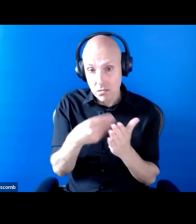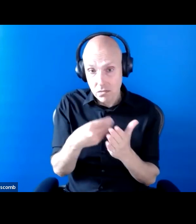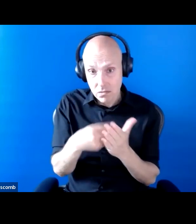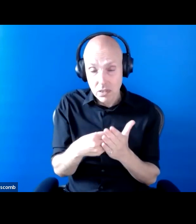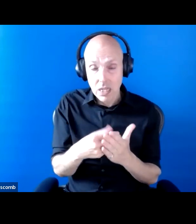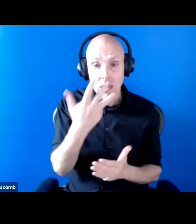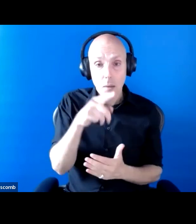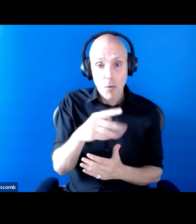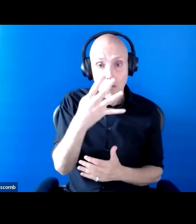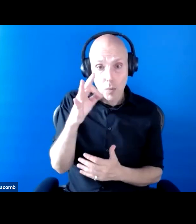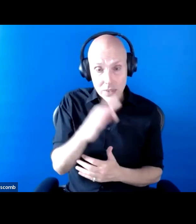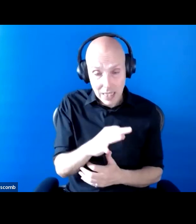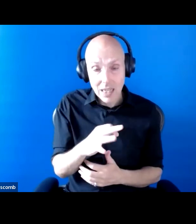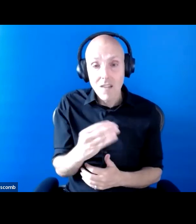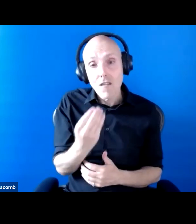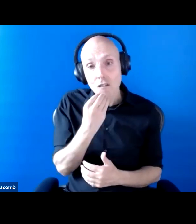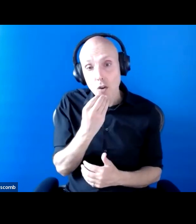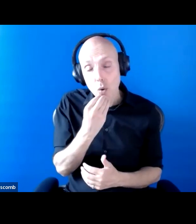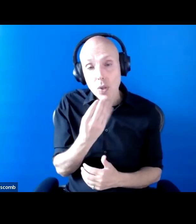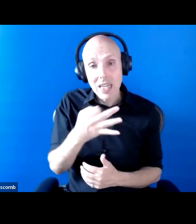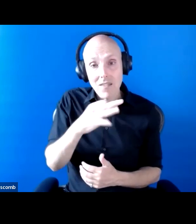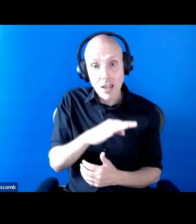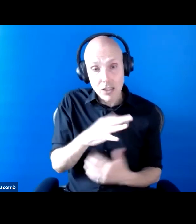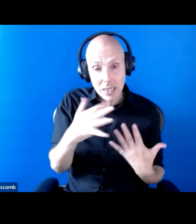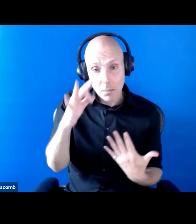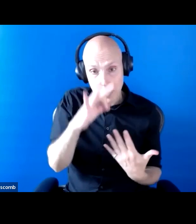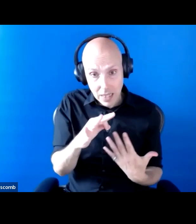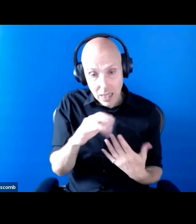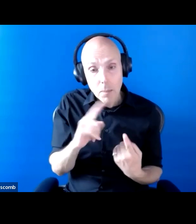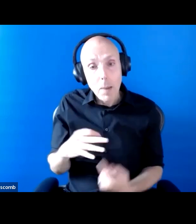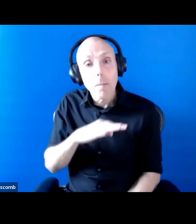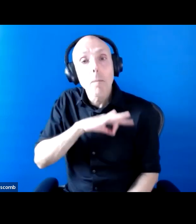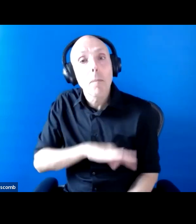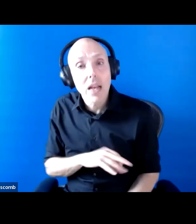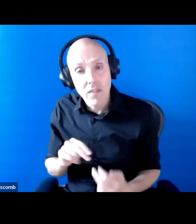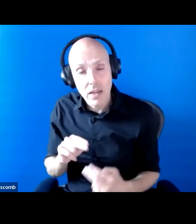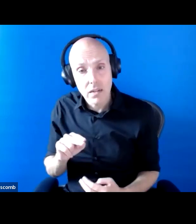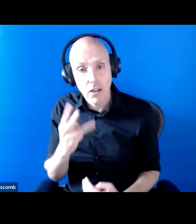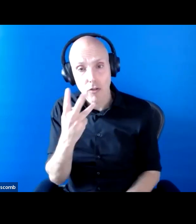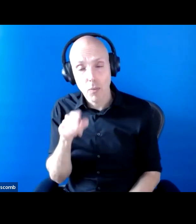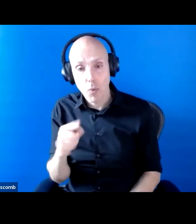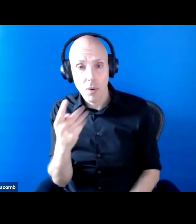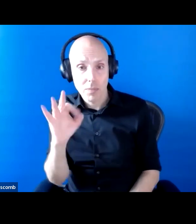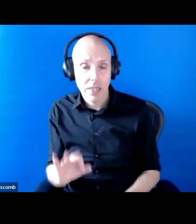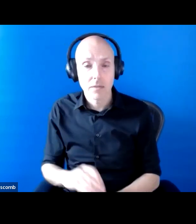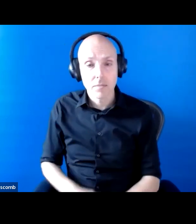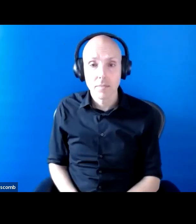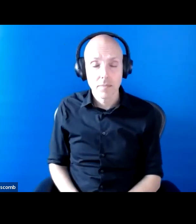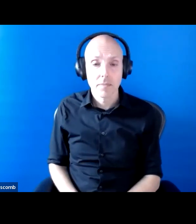yet benefits were only increased by 3.1% in April. And during the